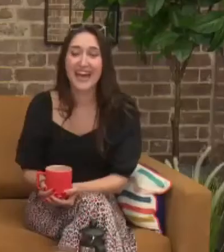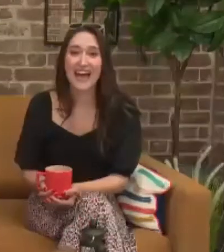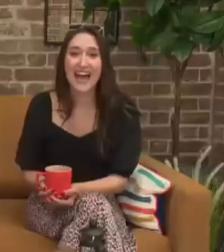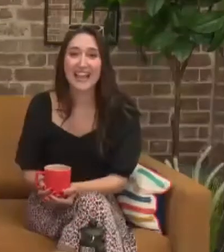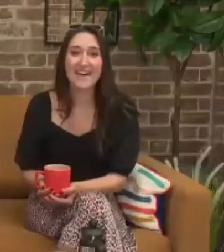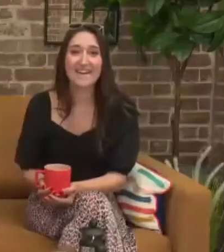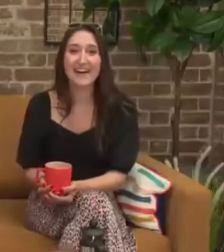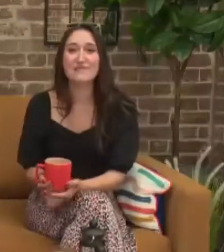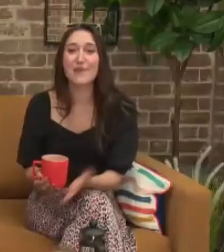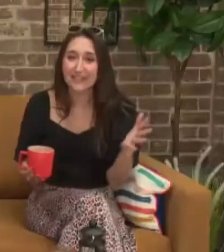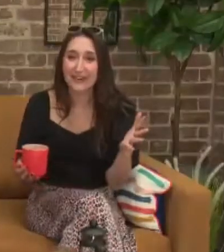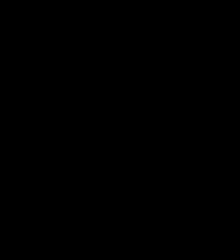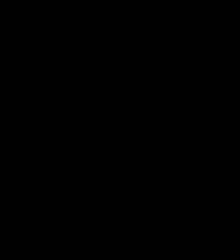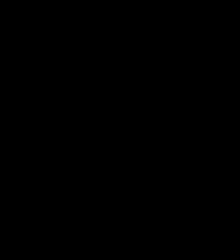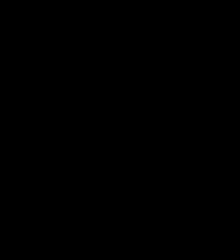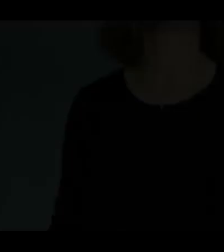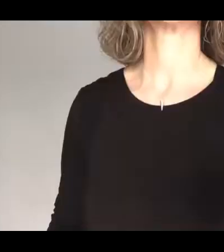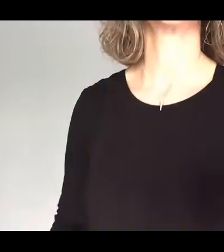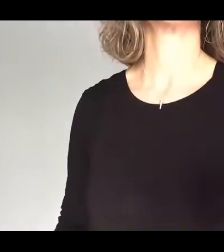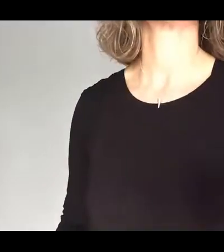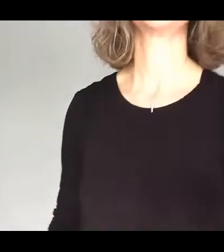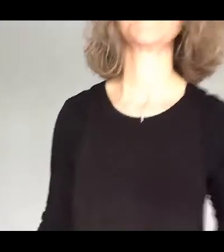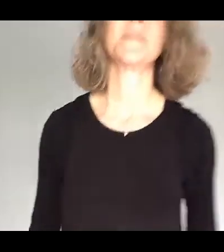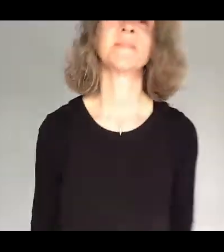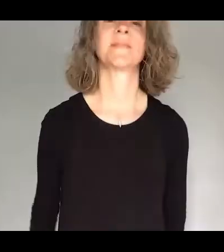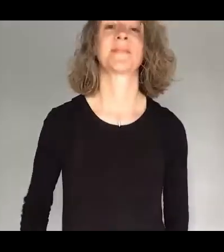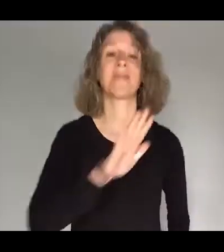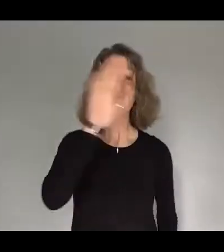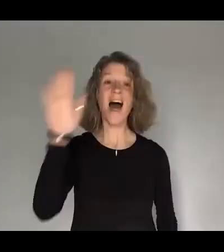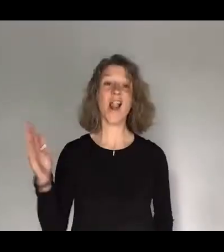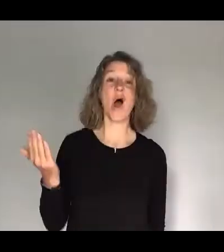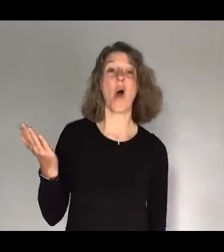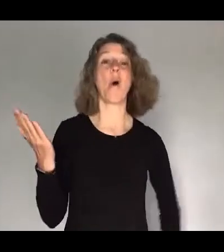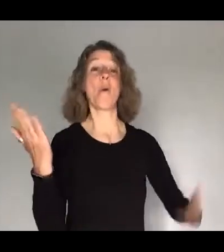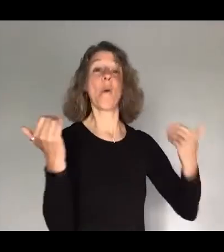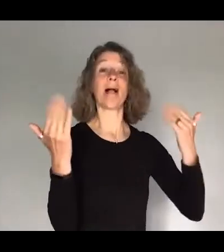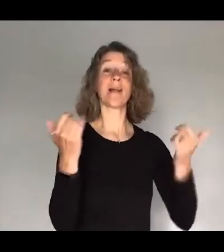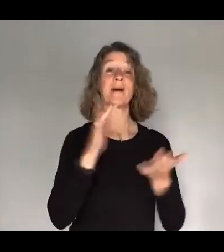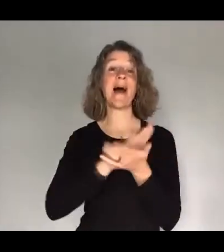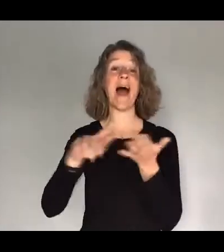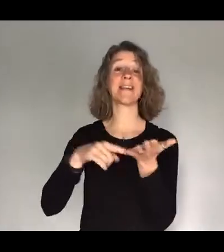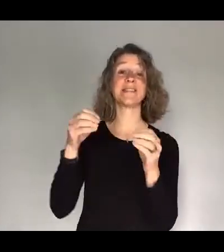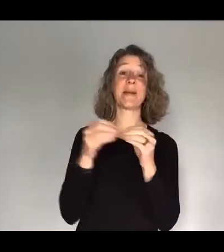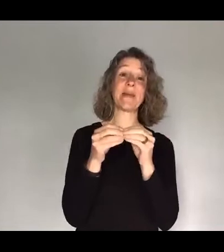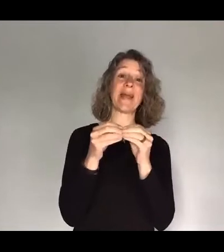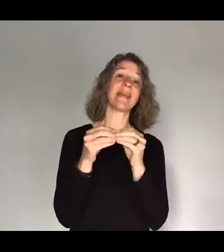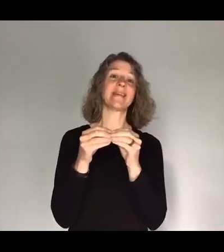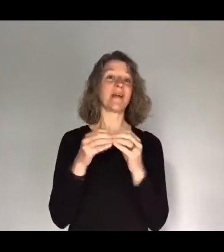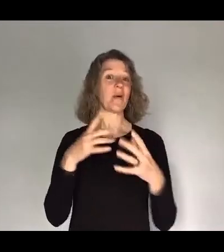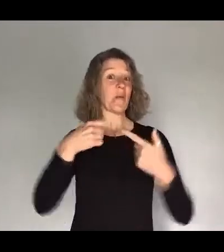Hello and welcome to HTV, welcome back if you joined us for our pre-stream. We are excited to be here to say